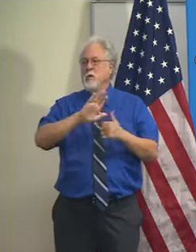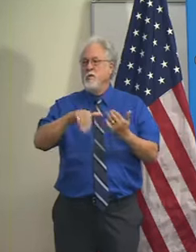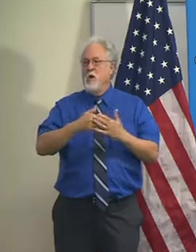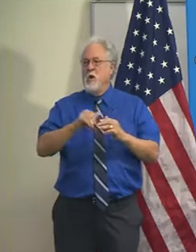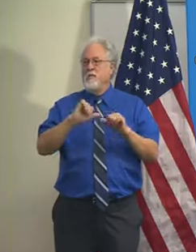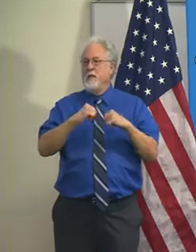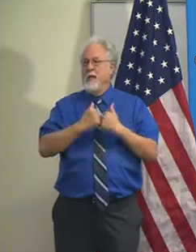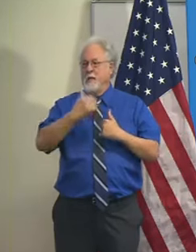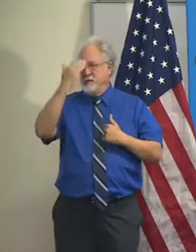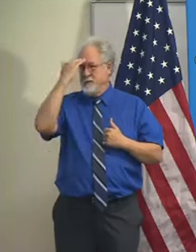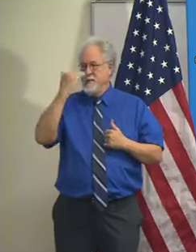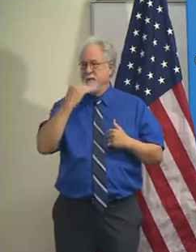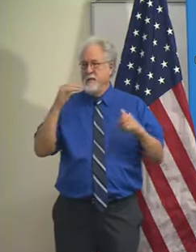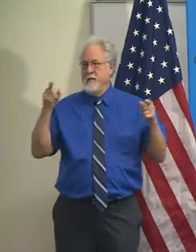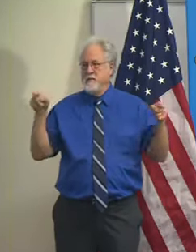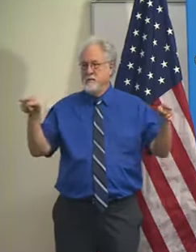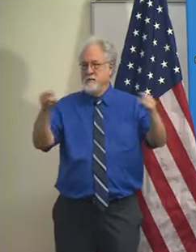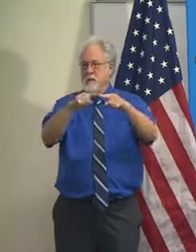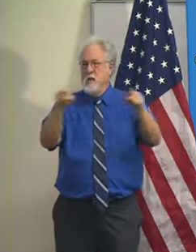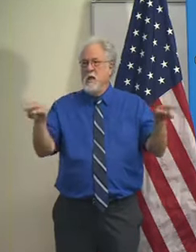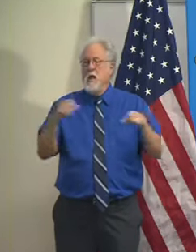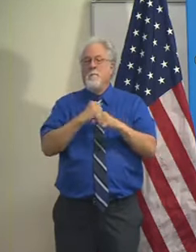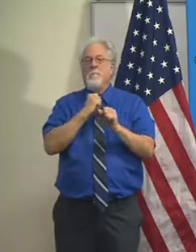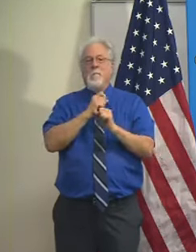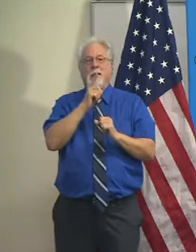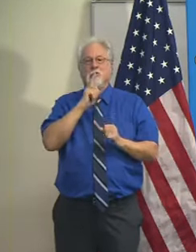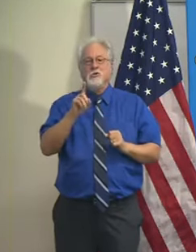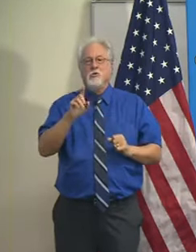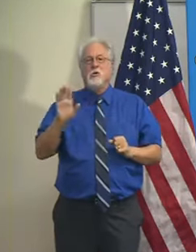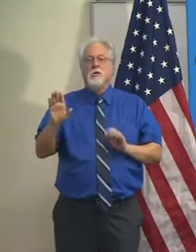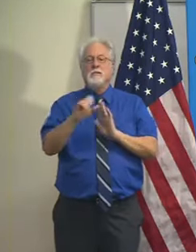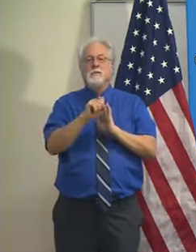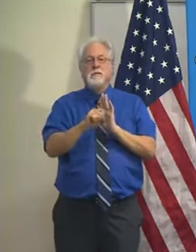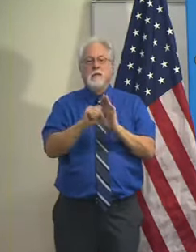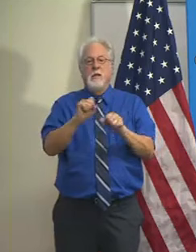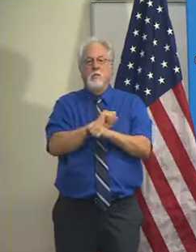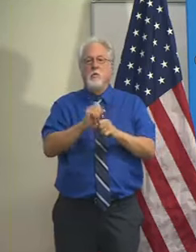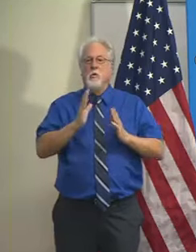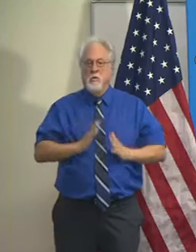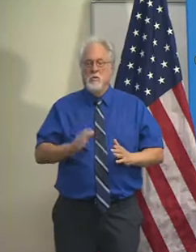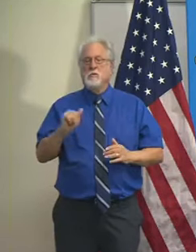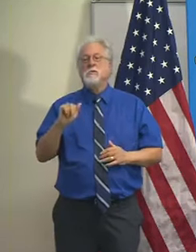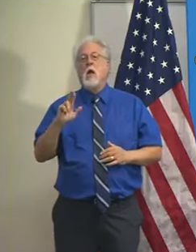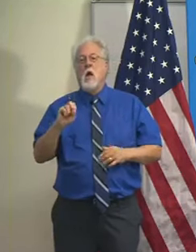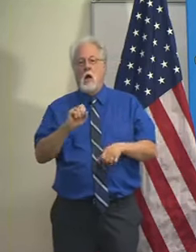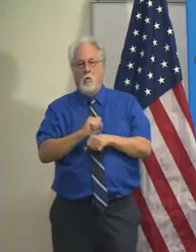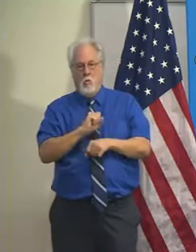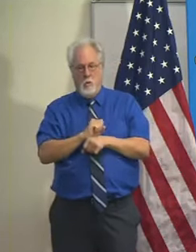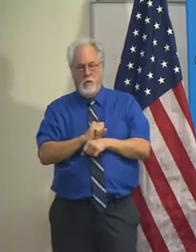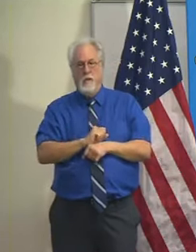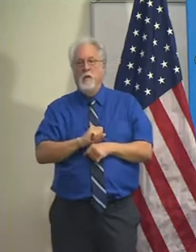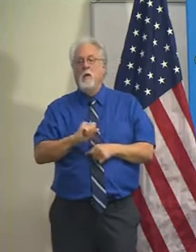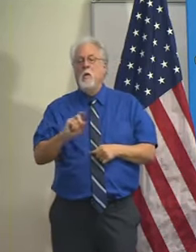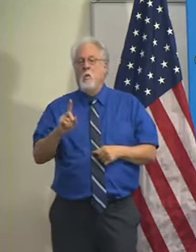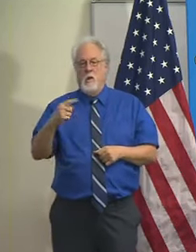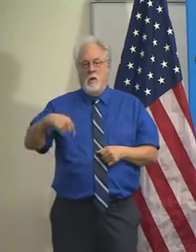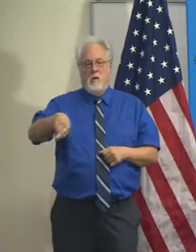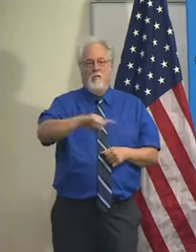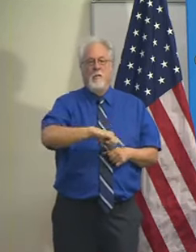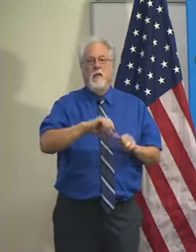um, in order to, to make sure that, that, uh, state employees are working where they can be, uh,